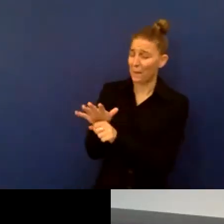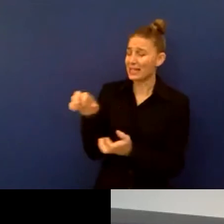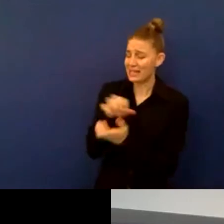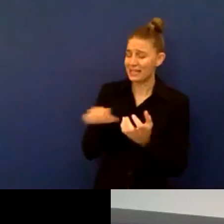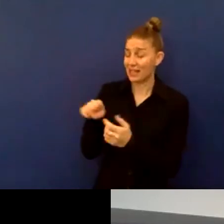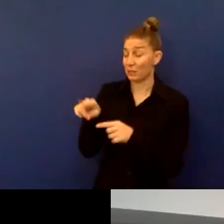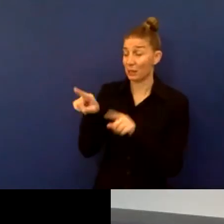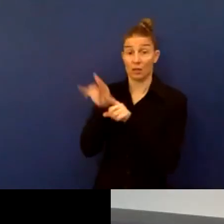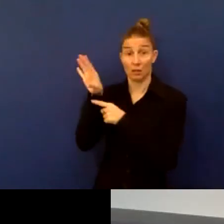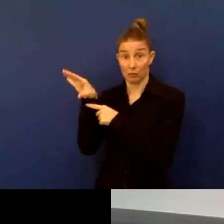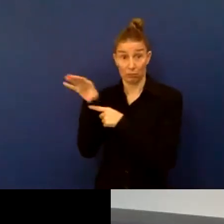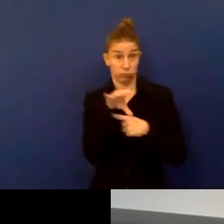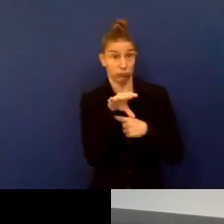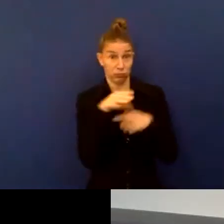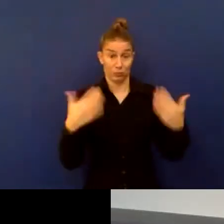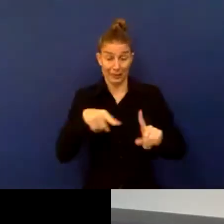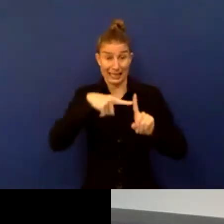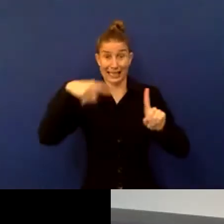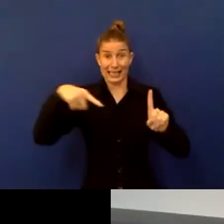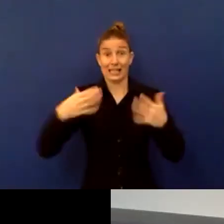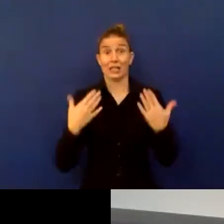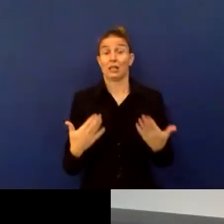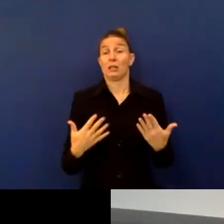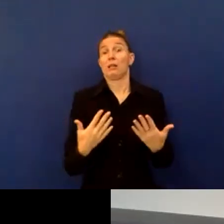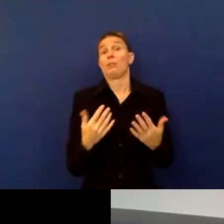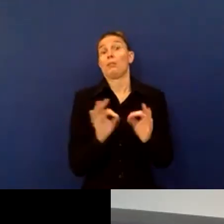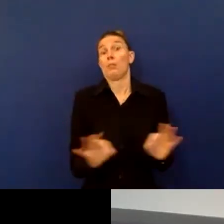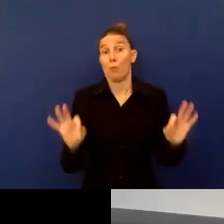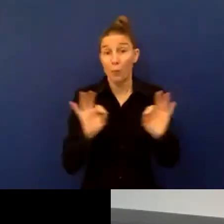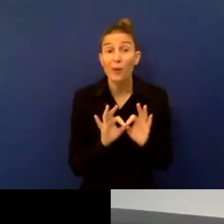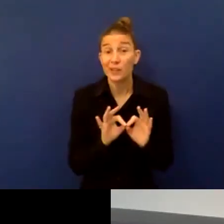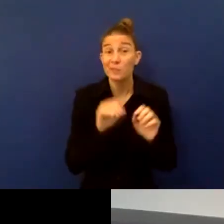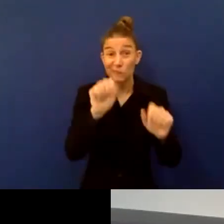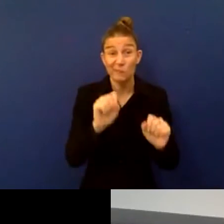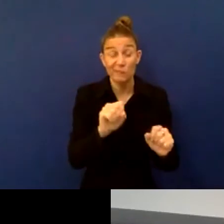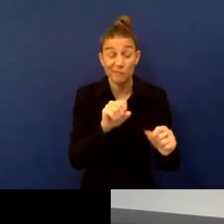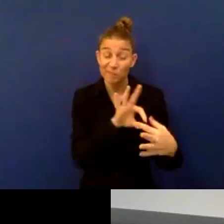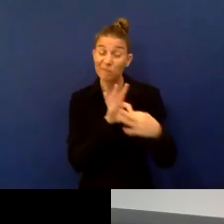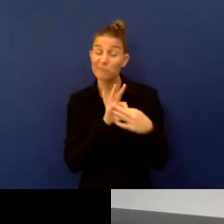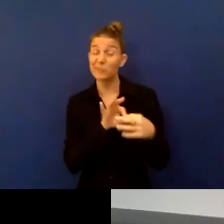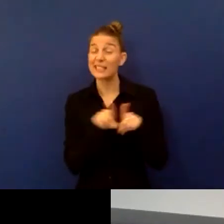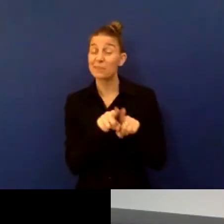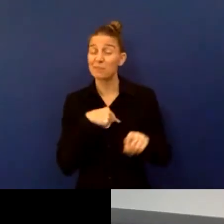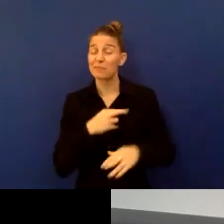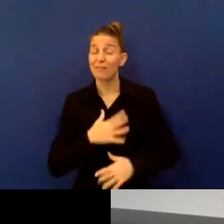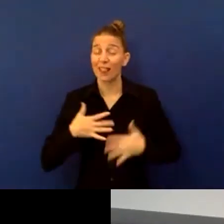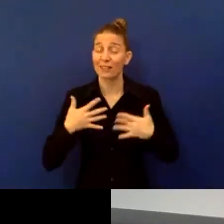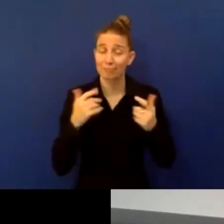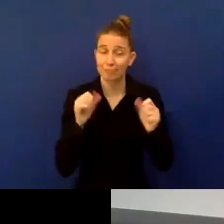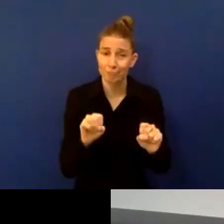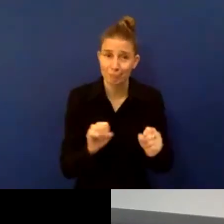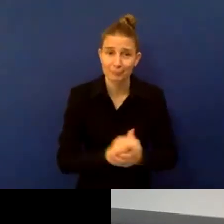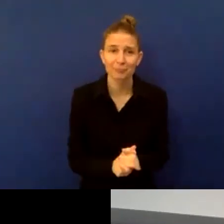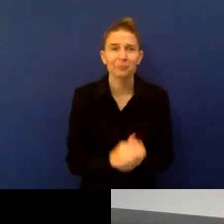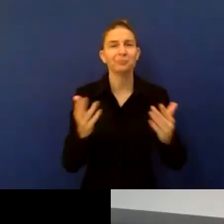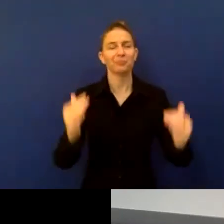how central that will be to achieving the sustainable development goals really, really resonated with me. Thank you for that. Next, I'd like